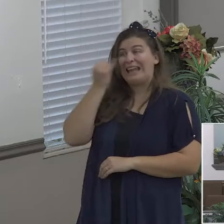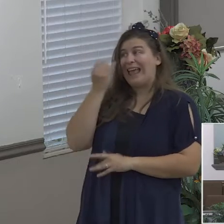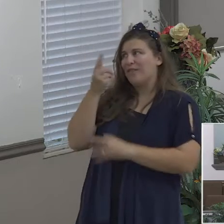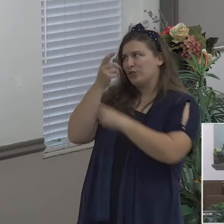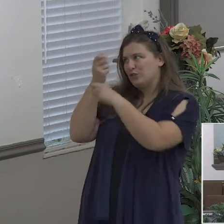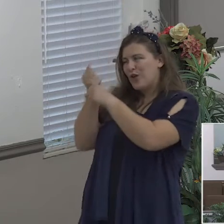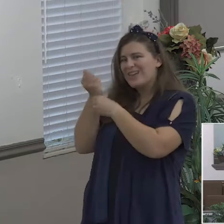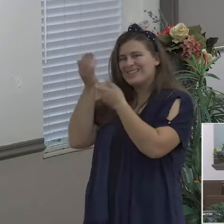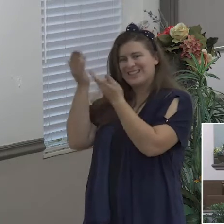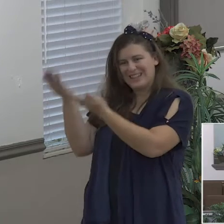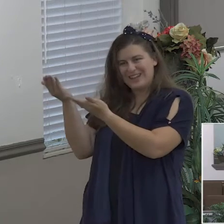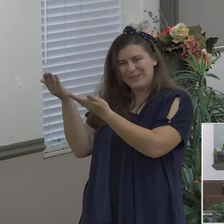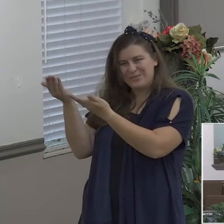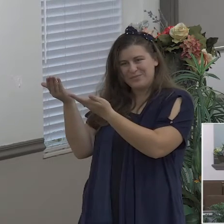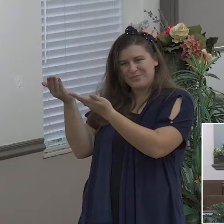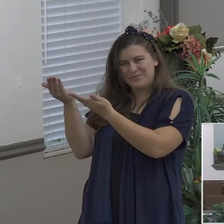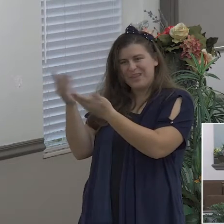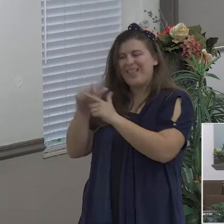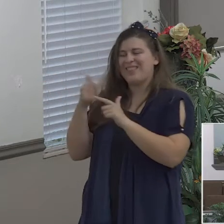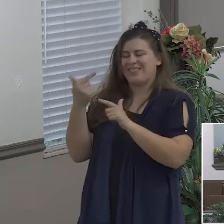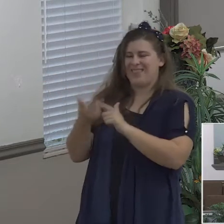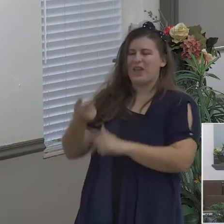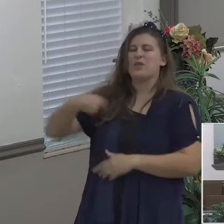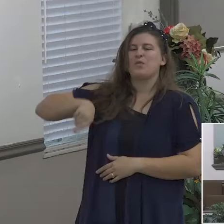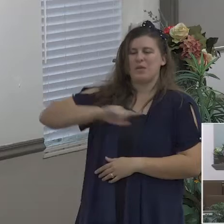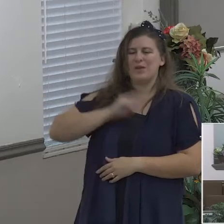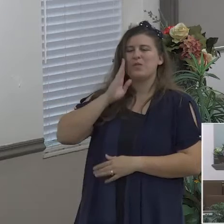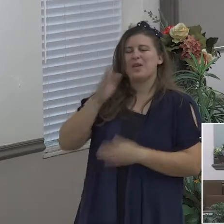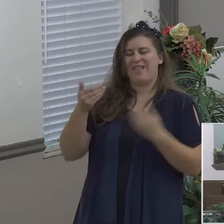peace we're going have perfect peace